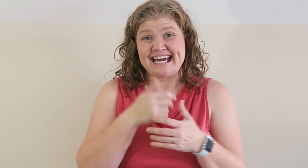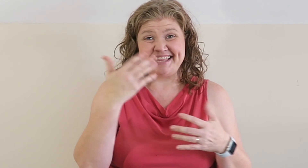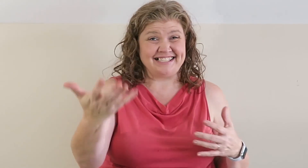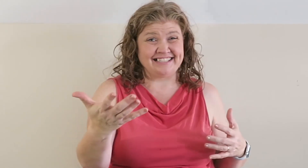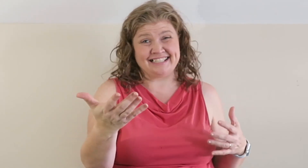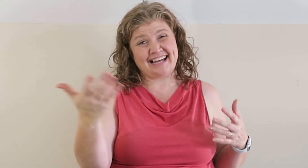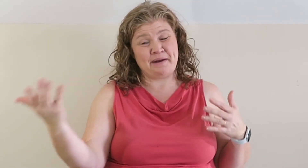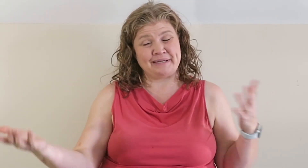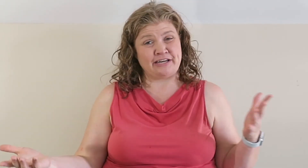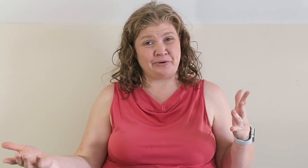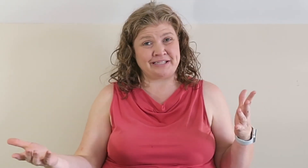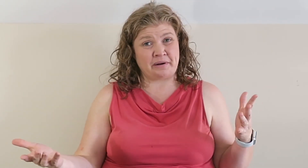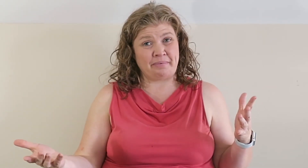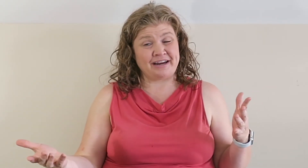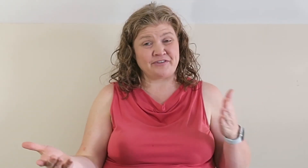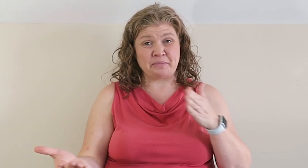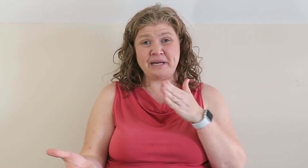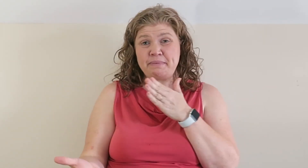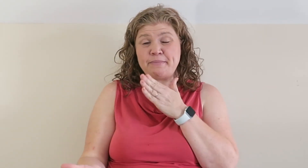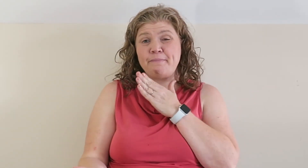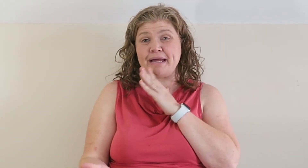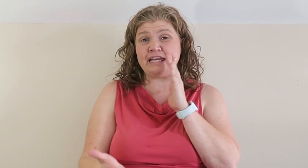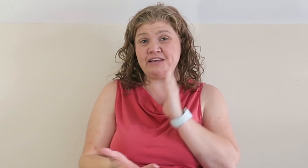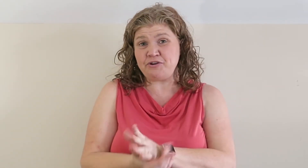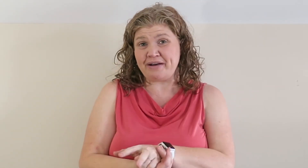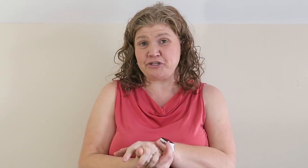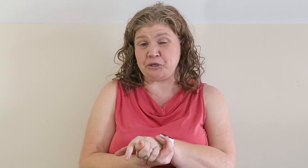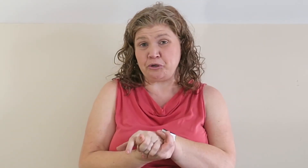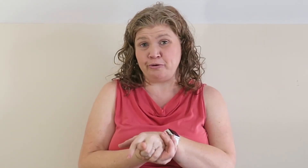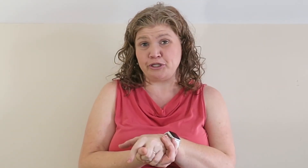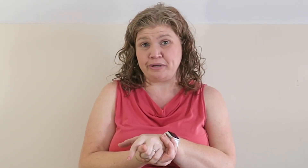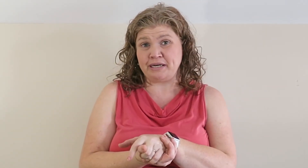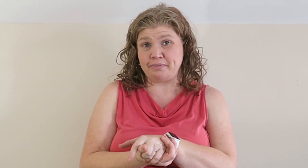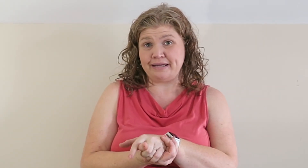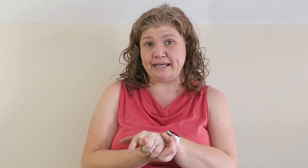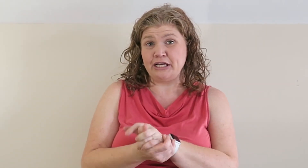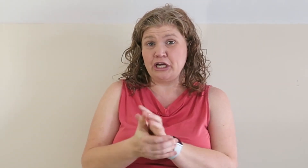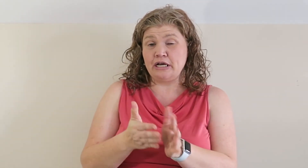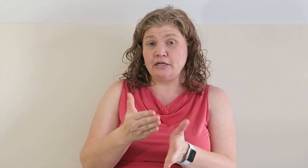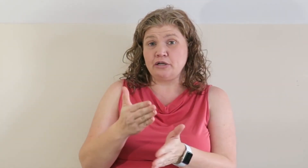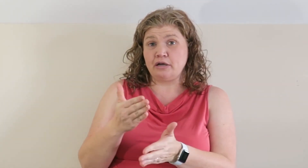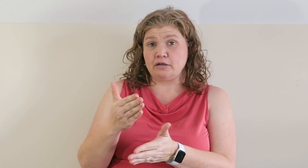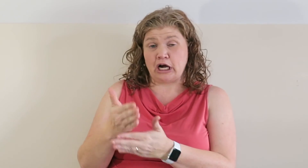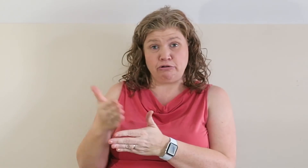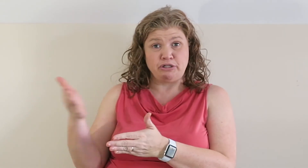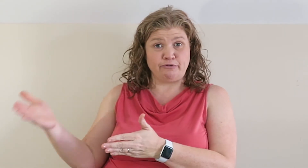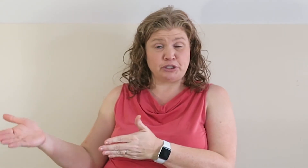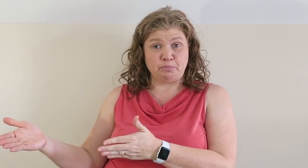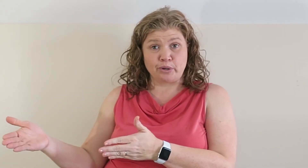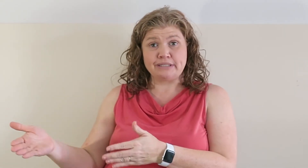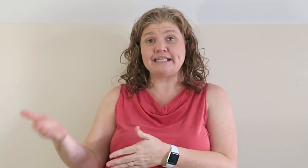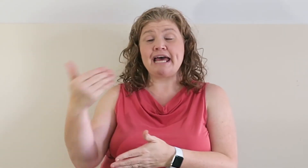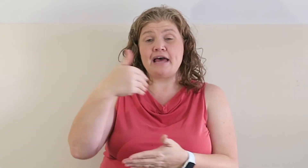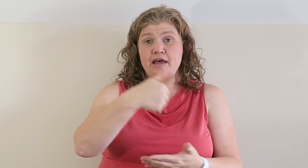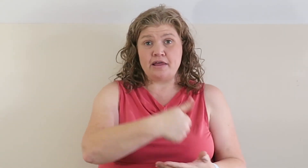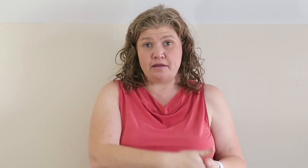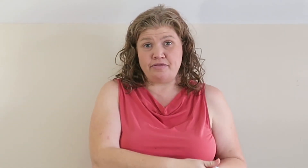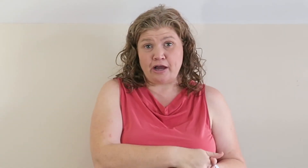This is an aside because I know it doesn't apply to very many people, but if you have a student who is looking to play college level sports, they